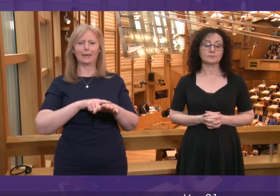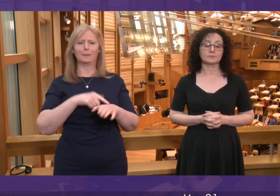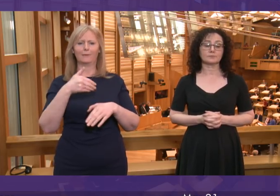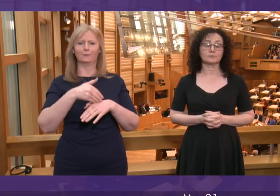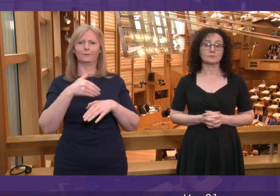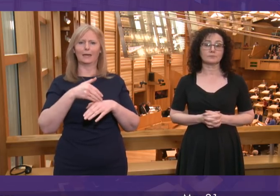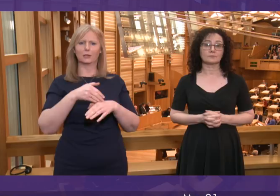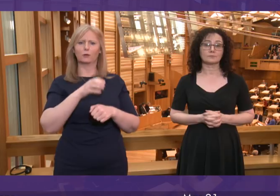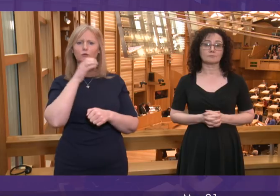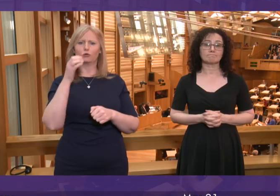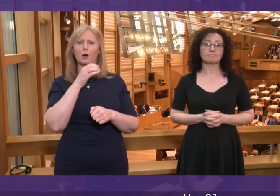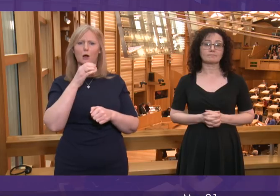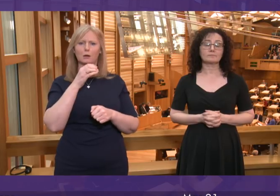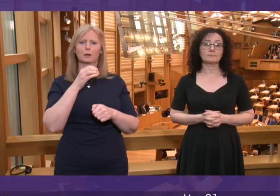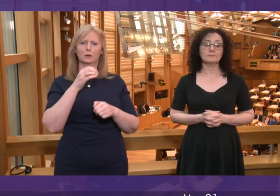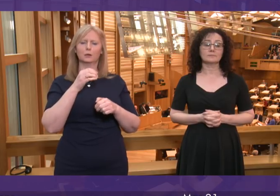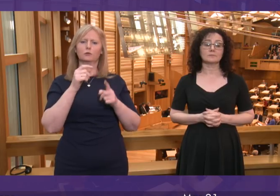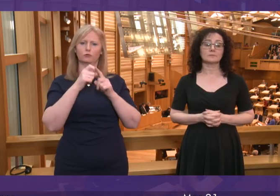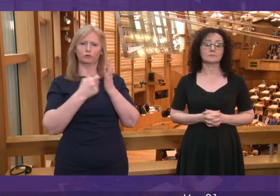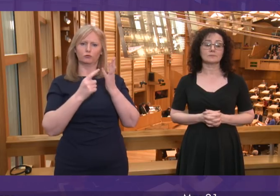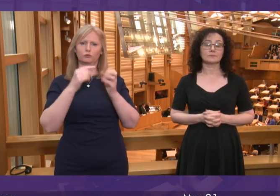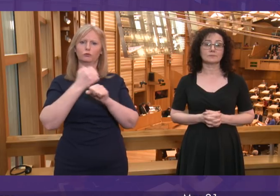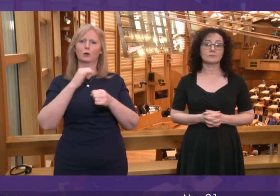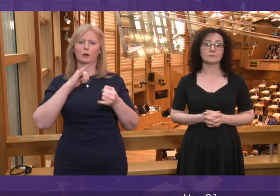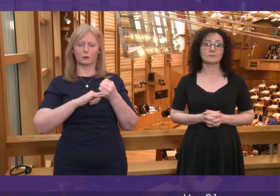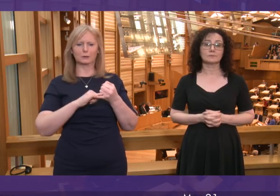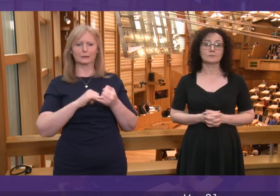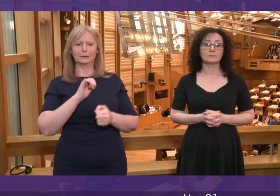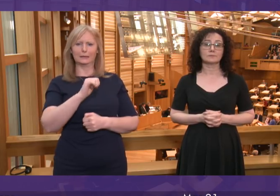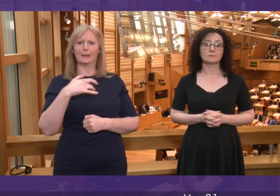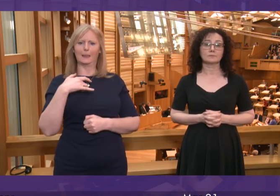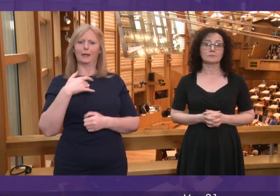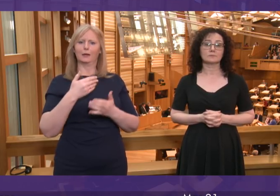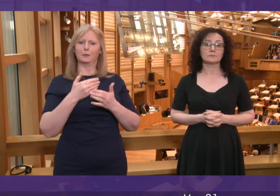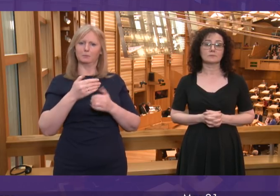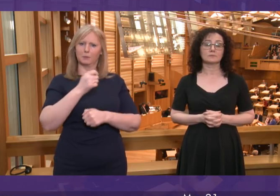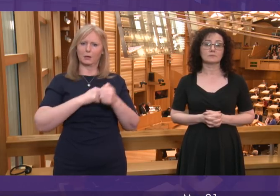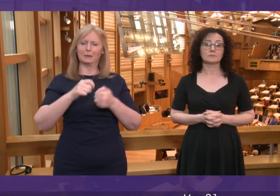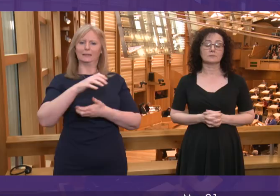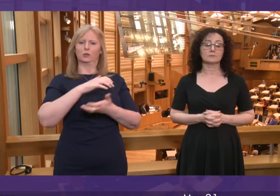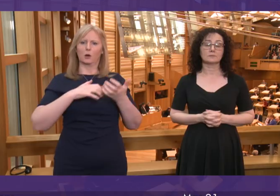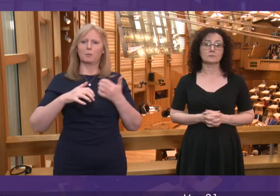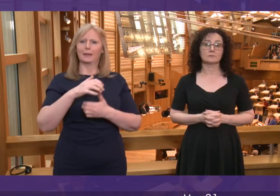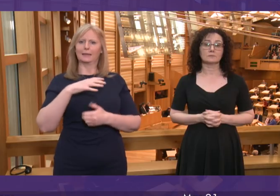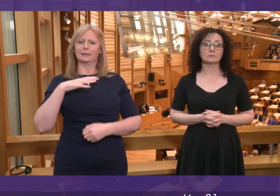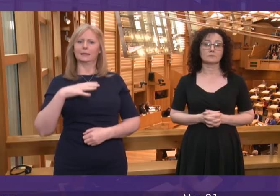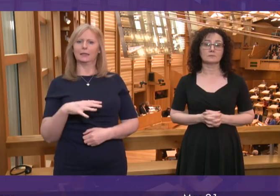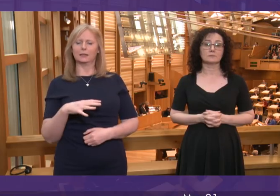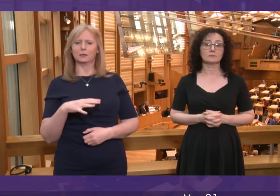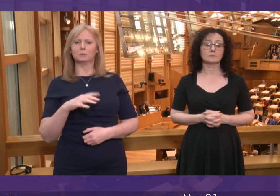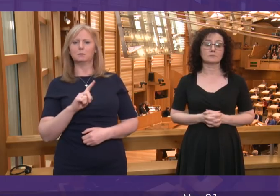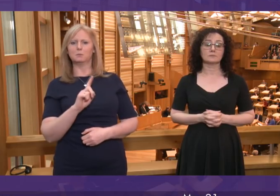grow older as a result of their complex health and social needs. What is more encouraging, although I'm not